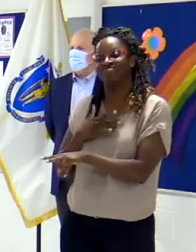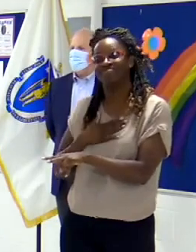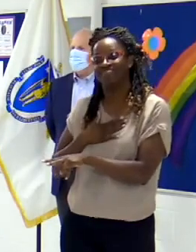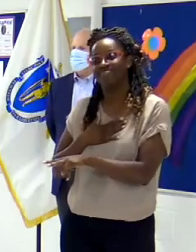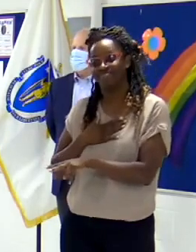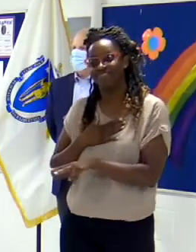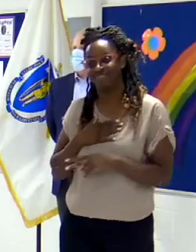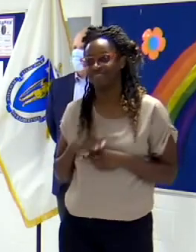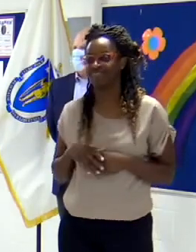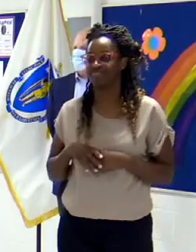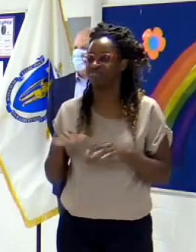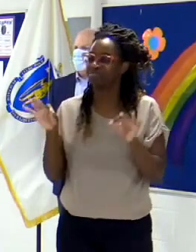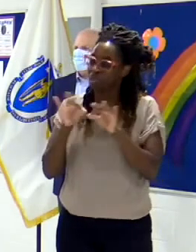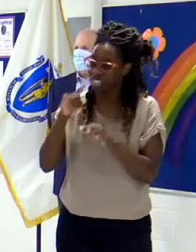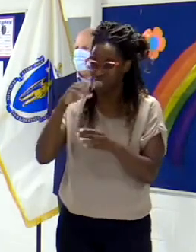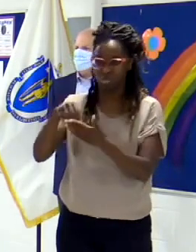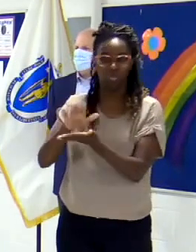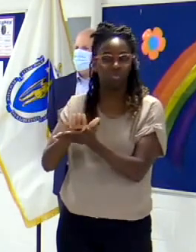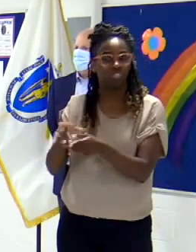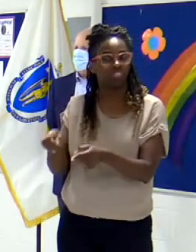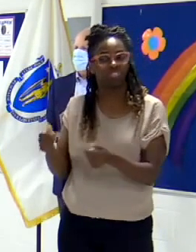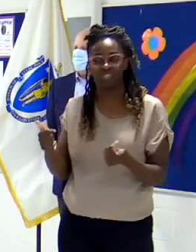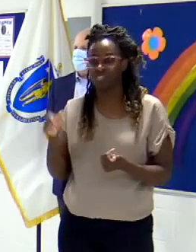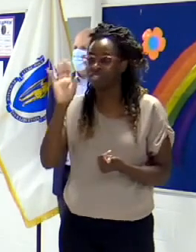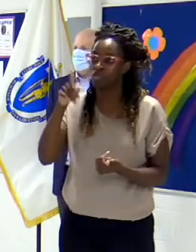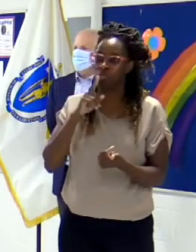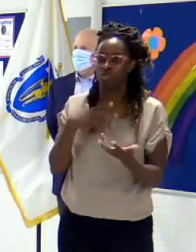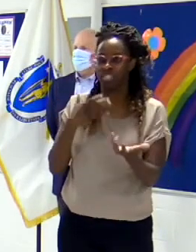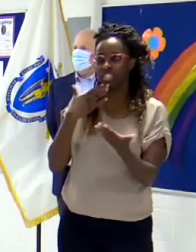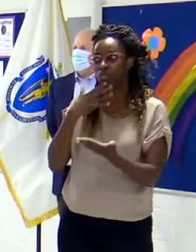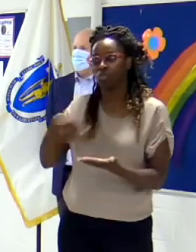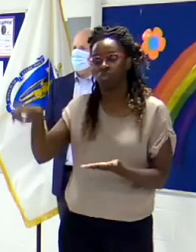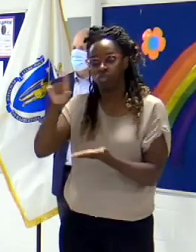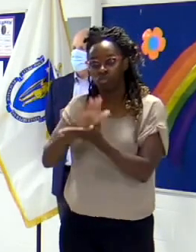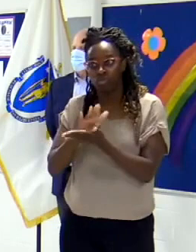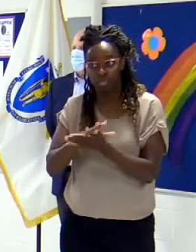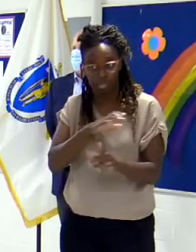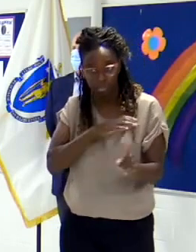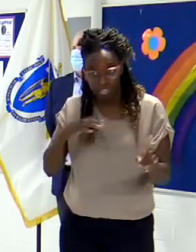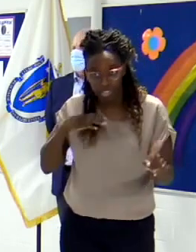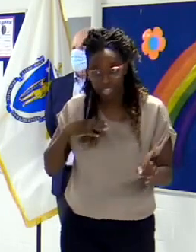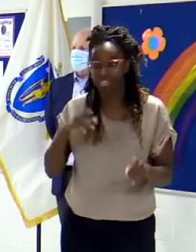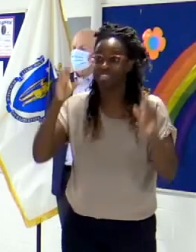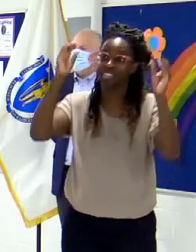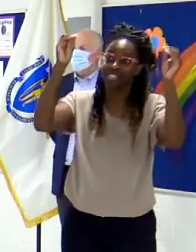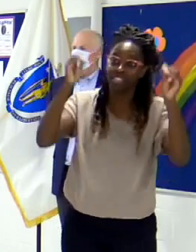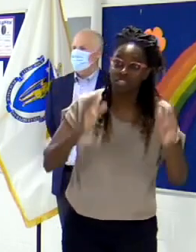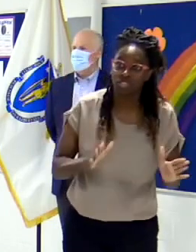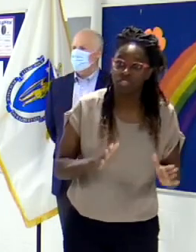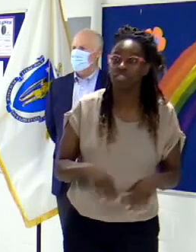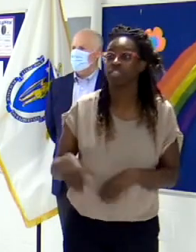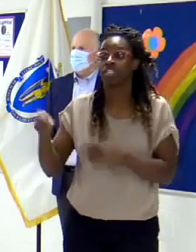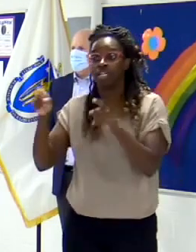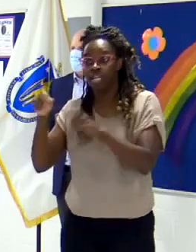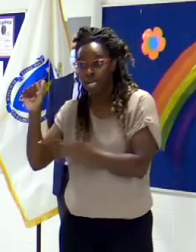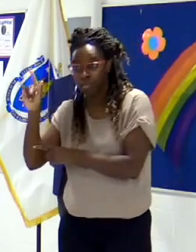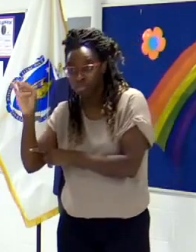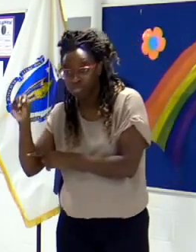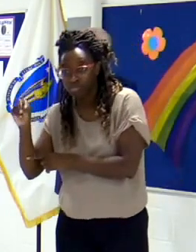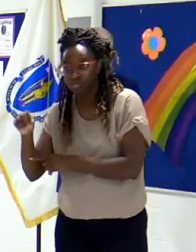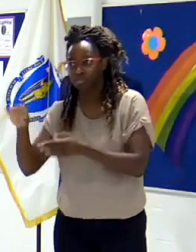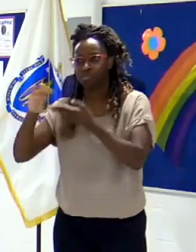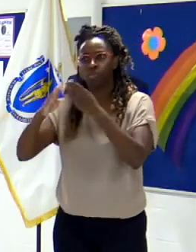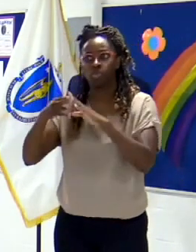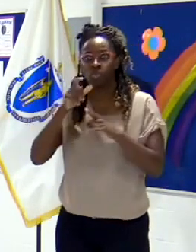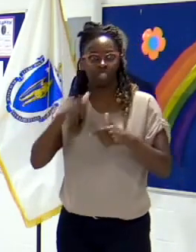be in school. And I just want to thank everyone from the school committee members to the teachers, the administrators, and the community at large here